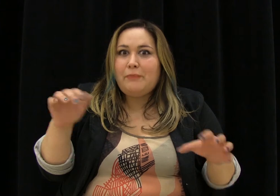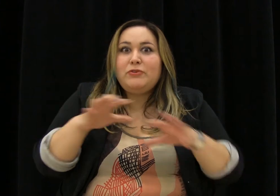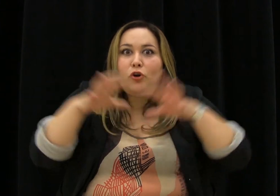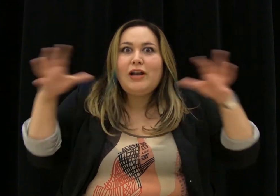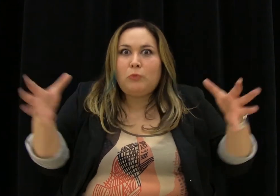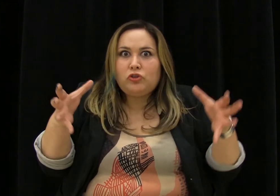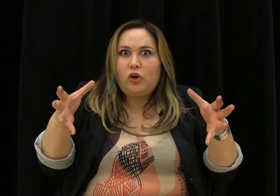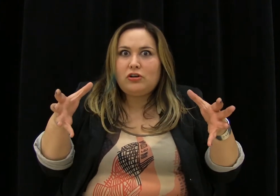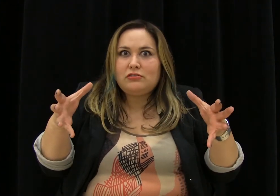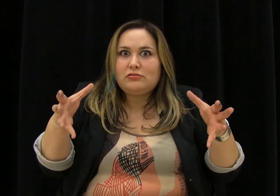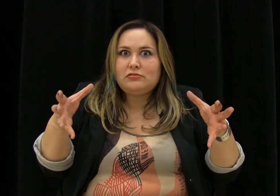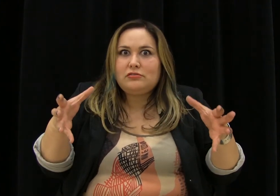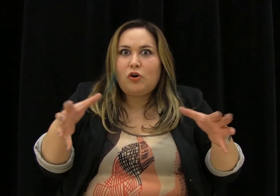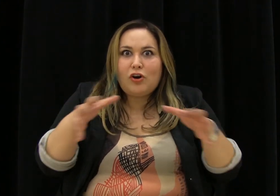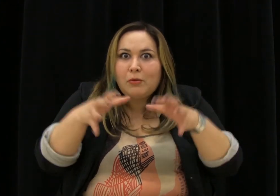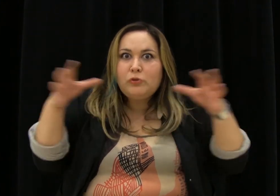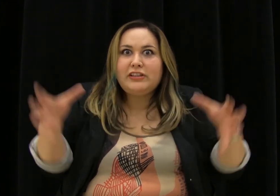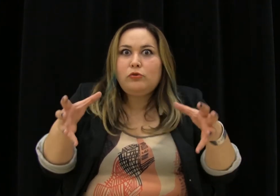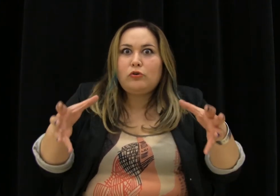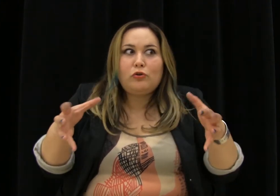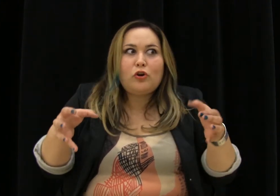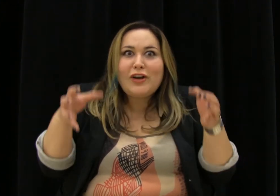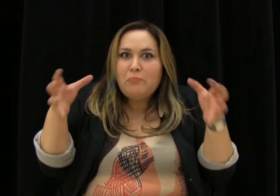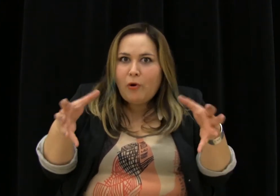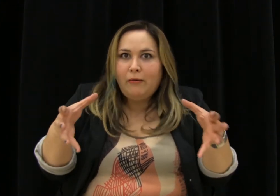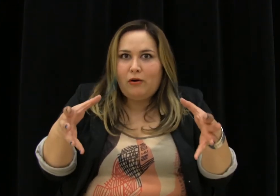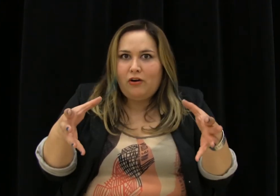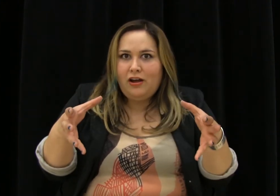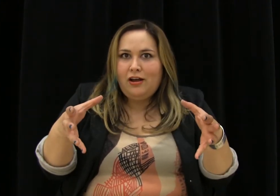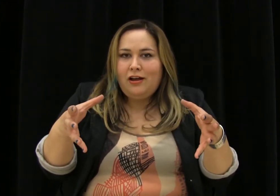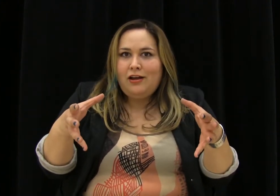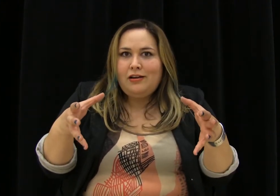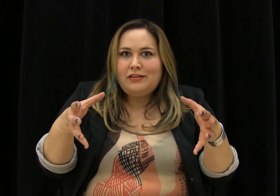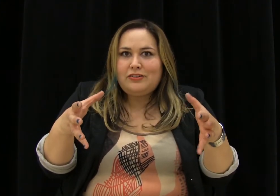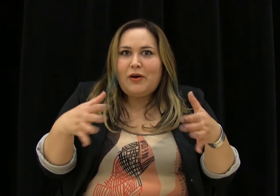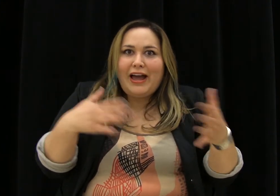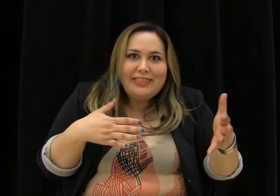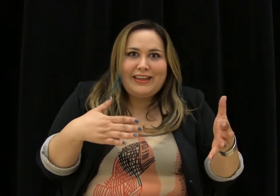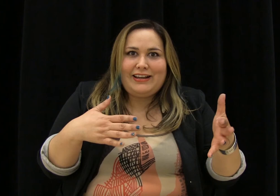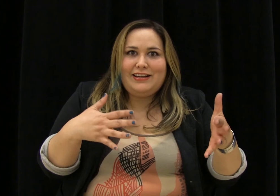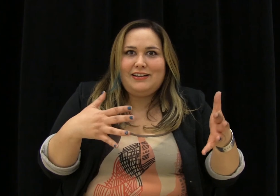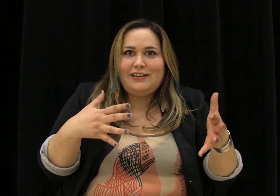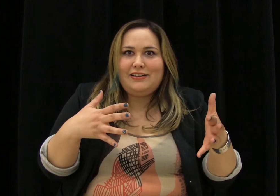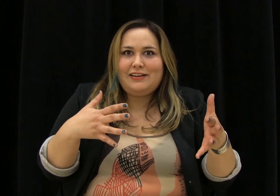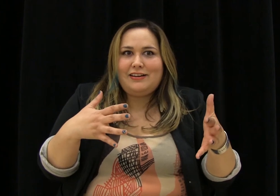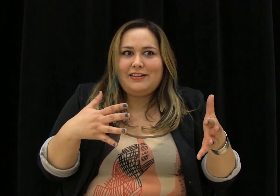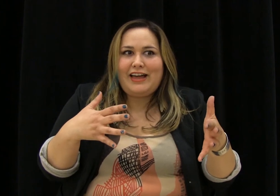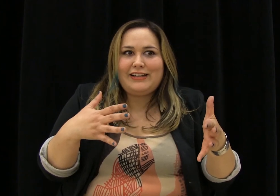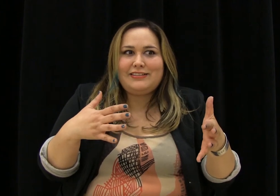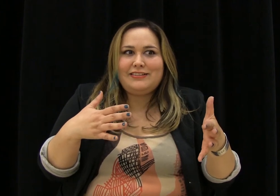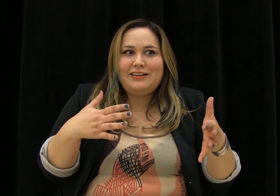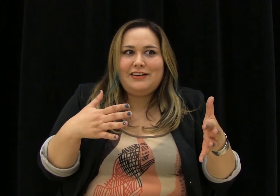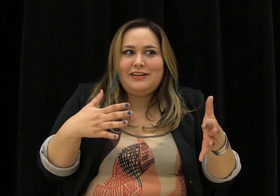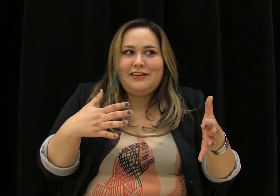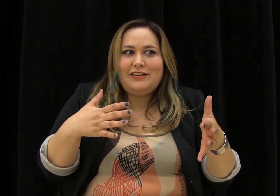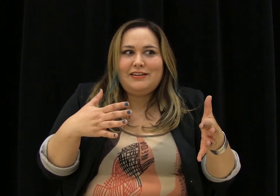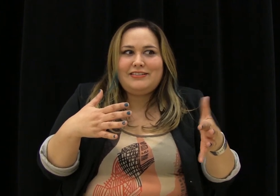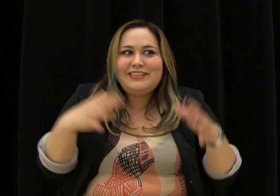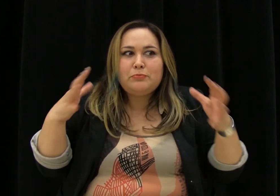happens con el montón, con la multitud, con el pueblo. So I think that this is